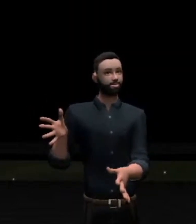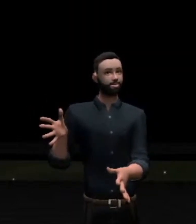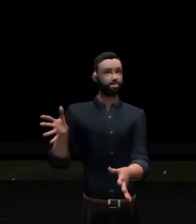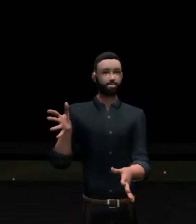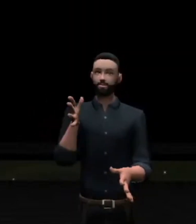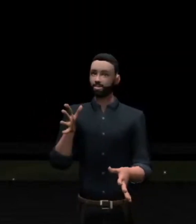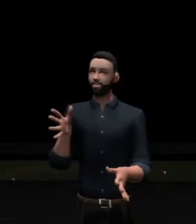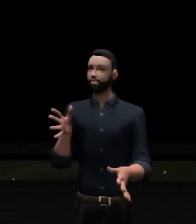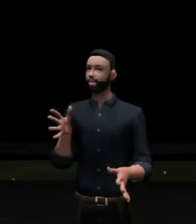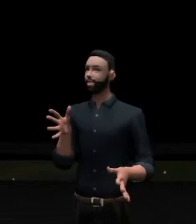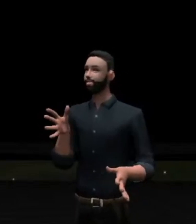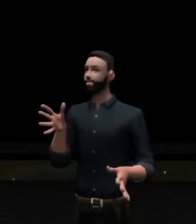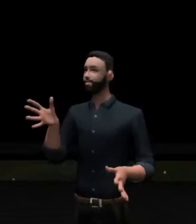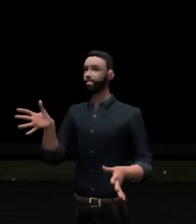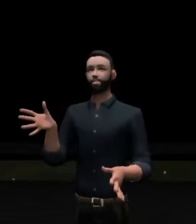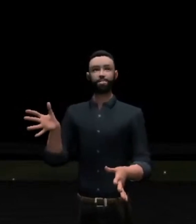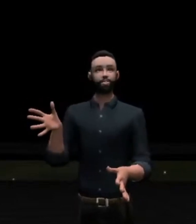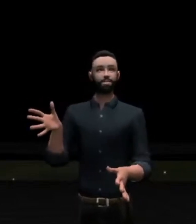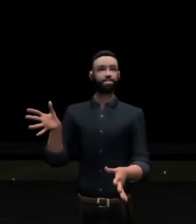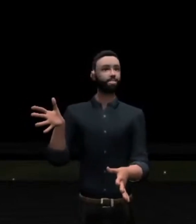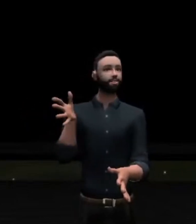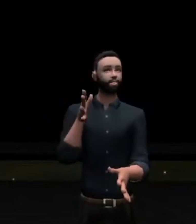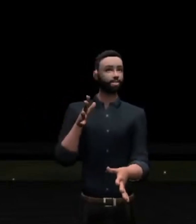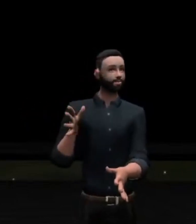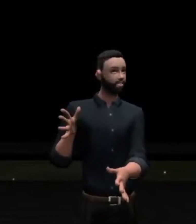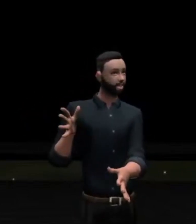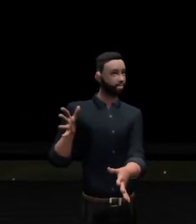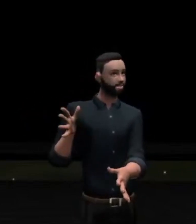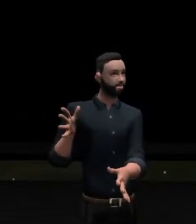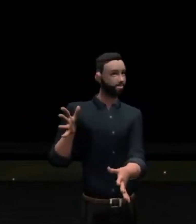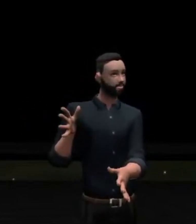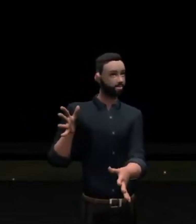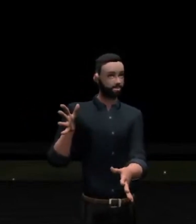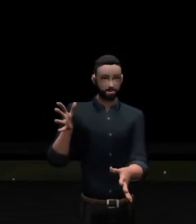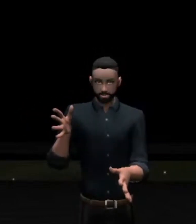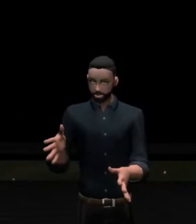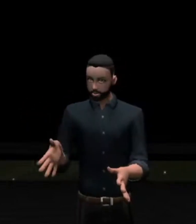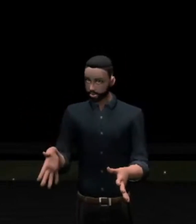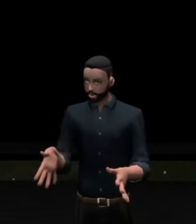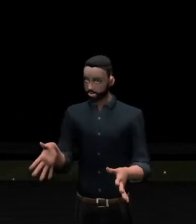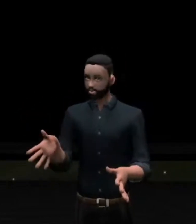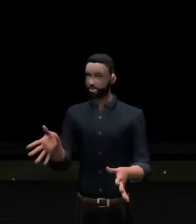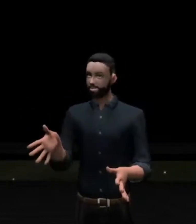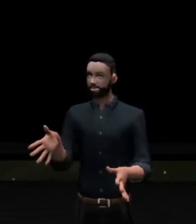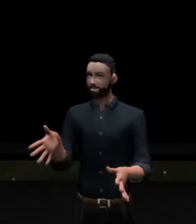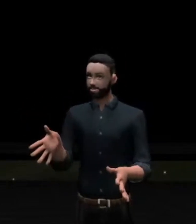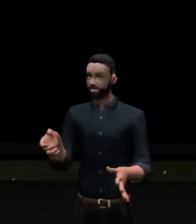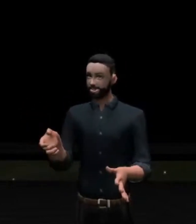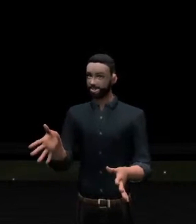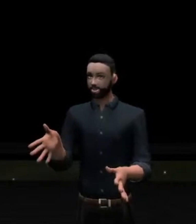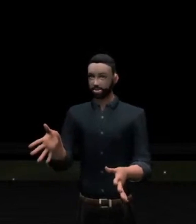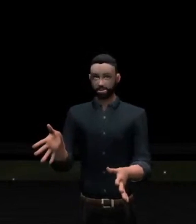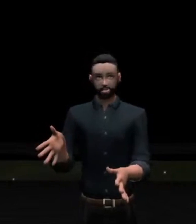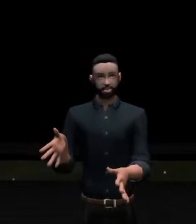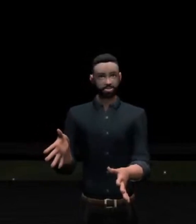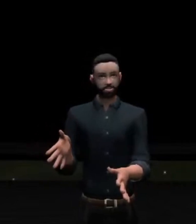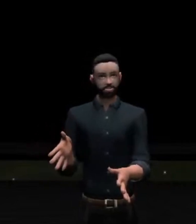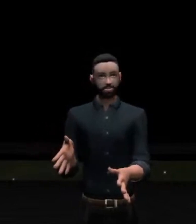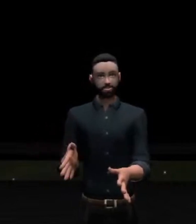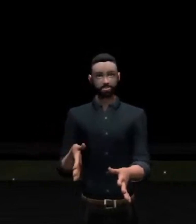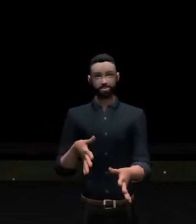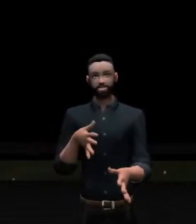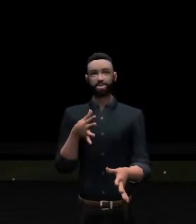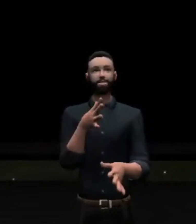did not believe in Jesus, did not follow him. They were not truly saved individuals.